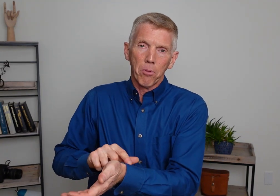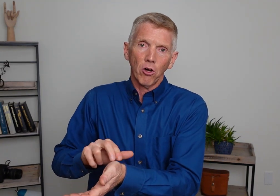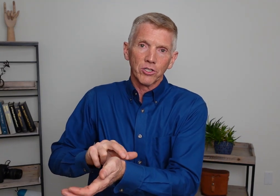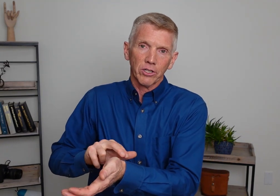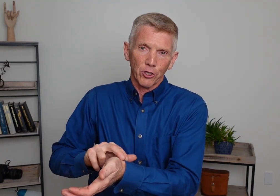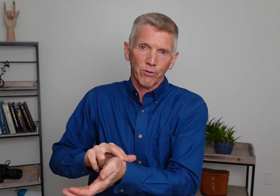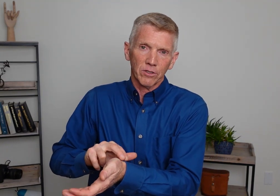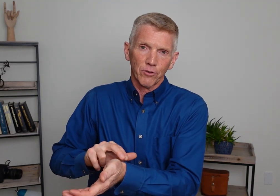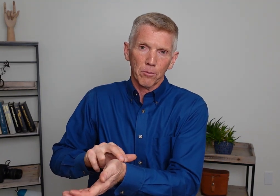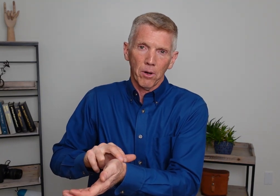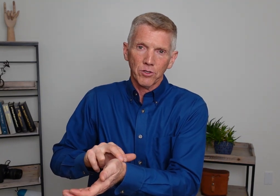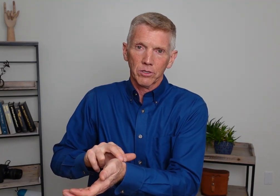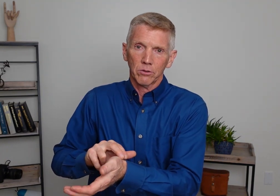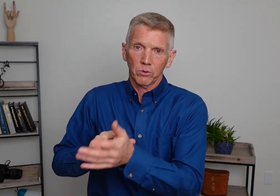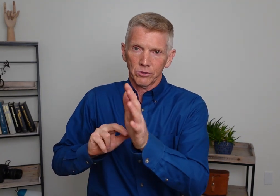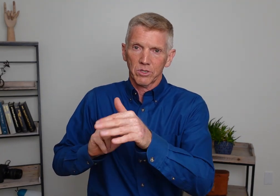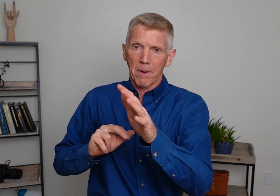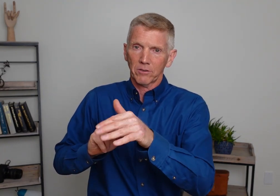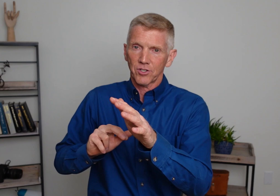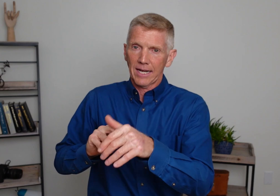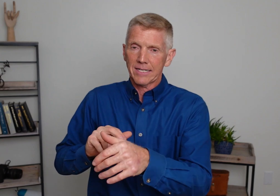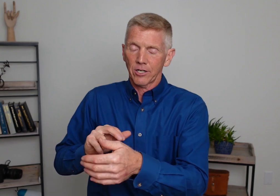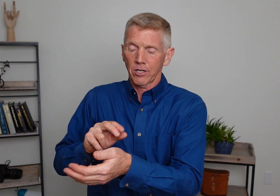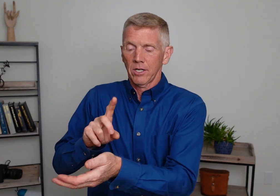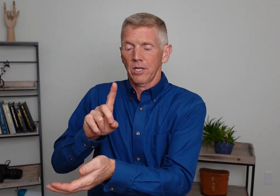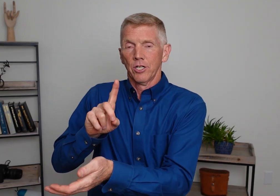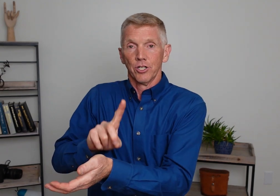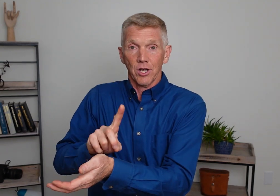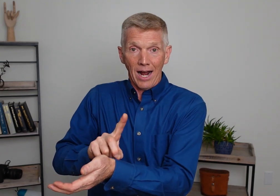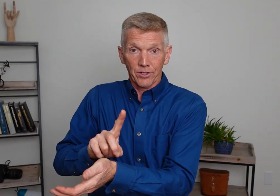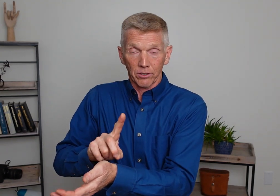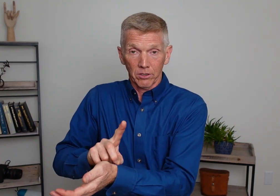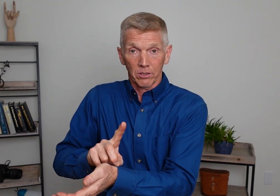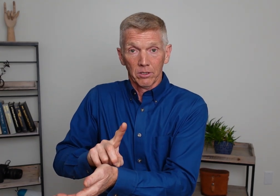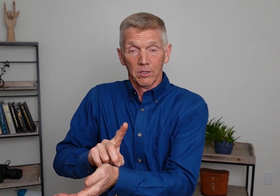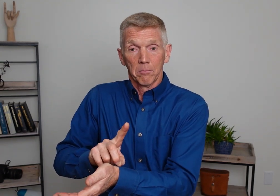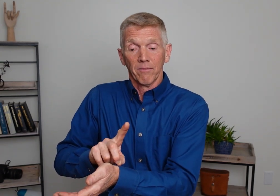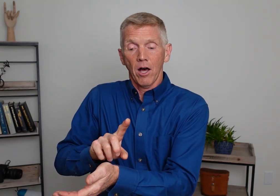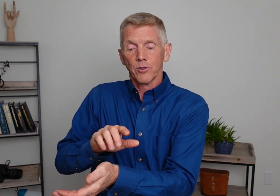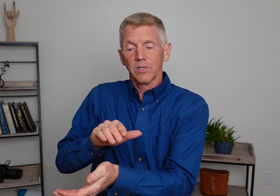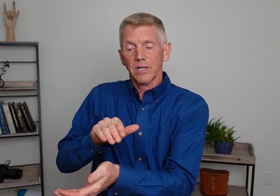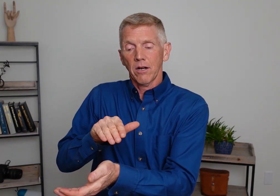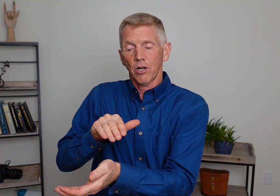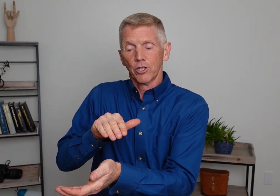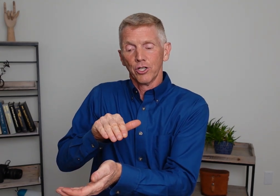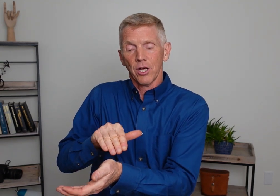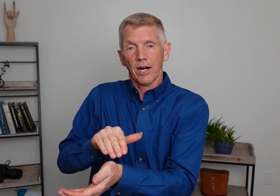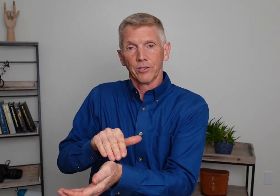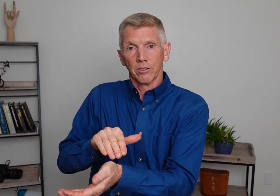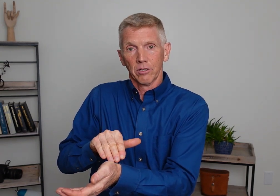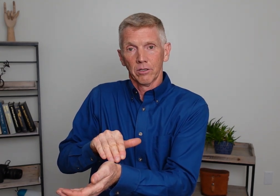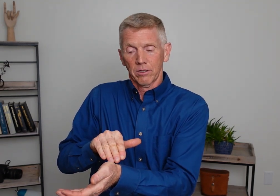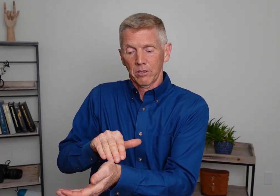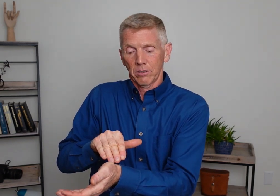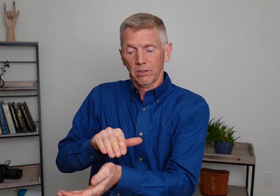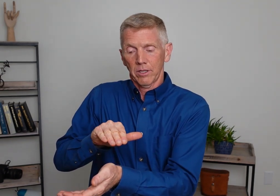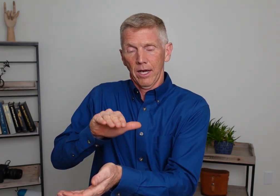pulse. Like you're feeling for your pulse. We'll do some medical signs here. Doctor. Doctor. We've also seen doctor. Okay.